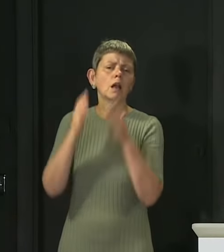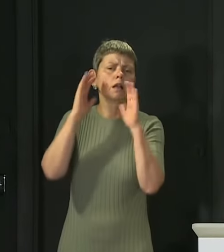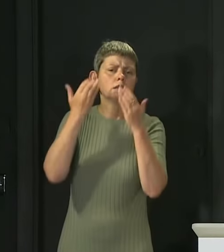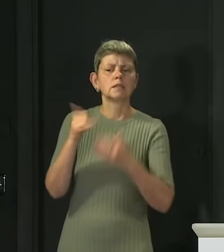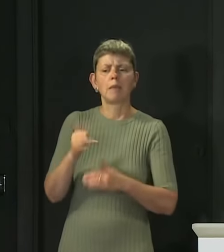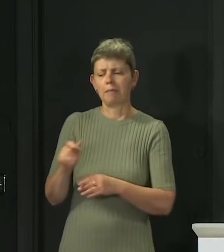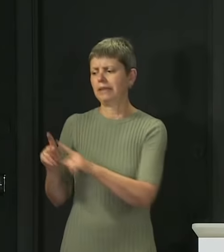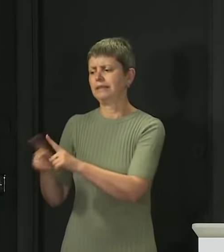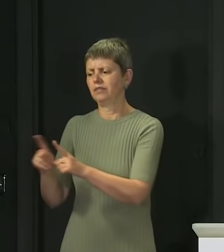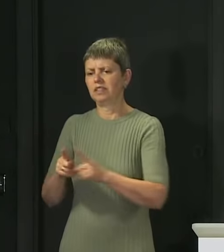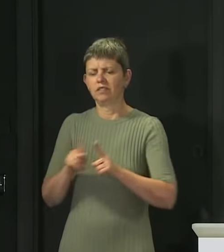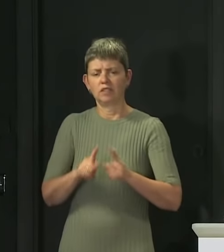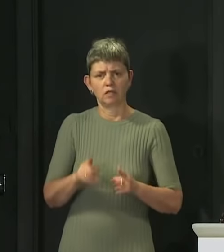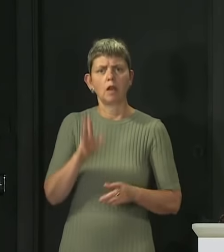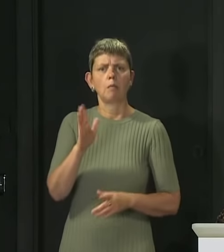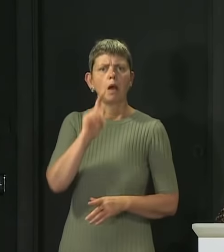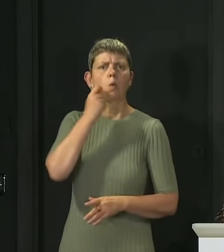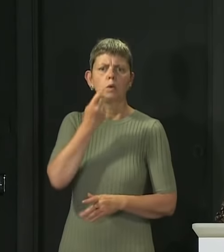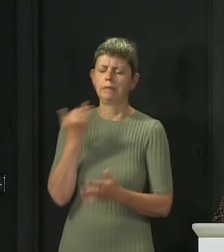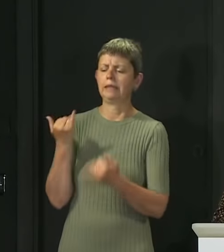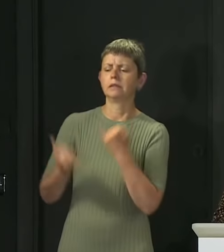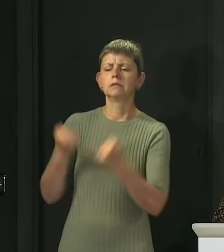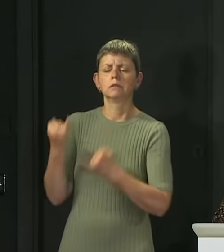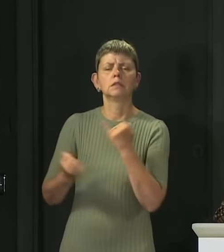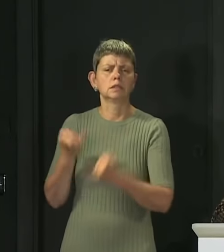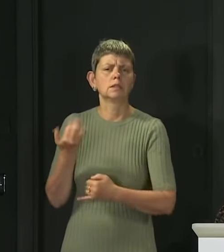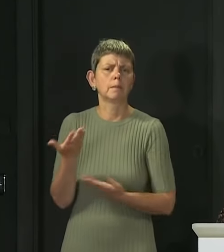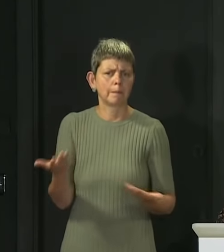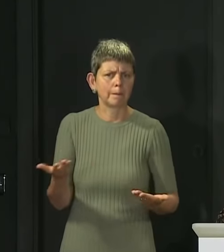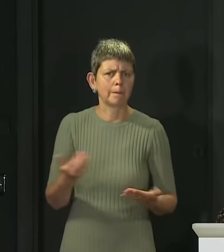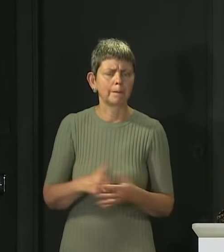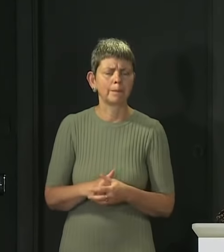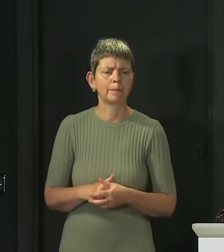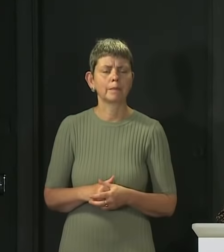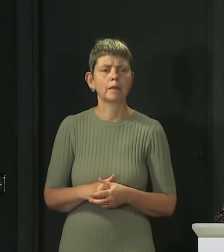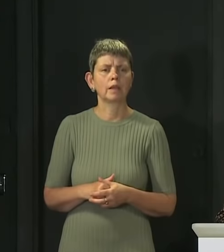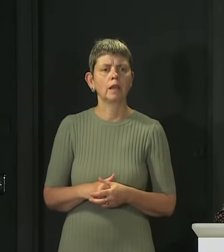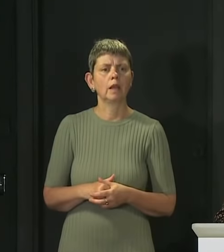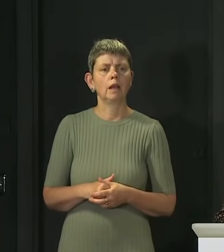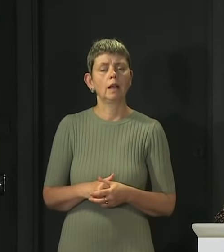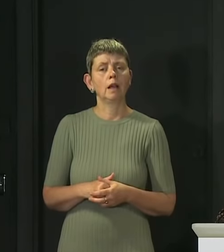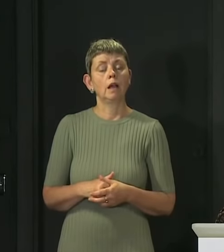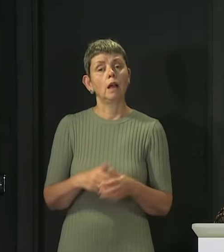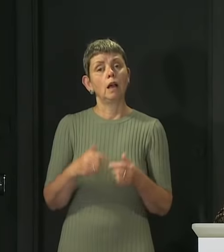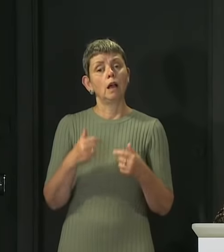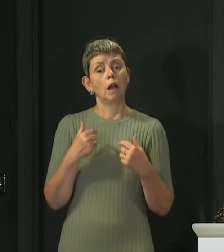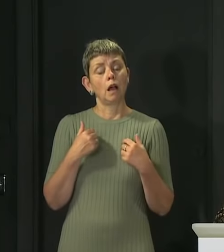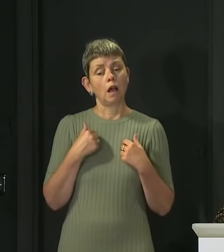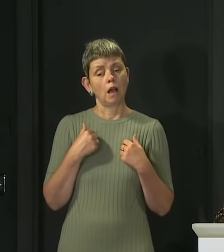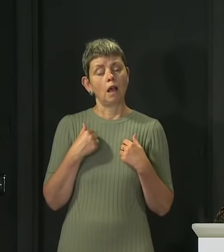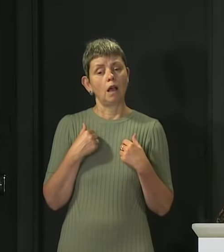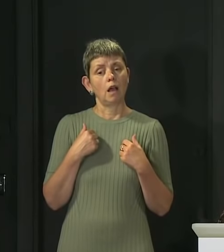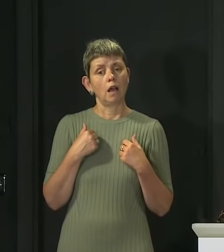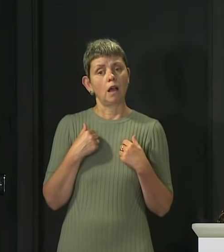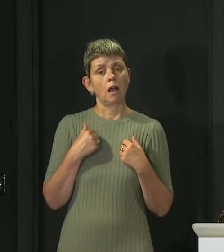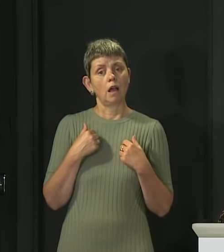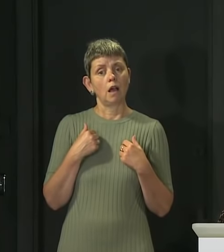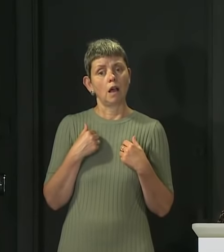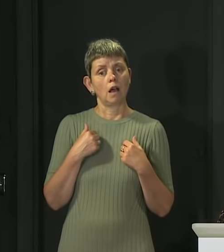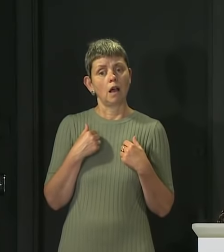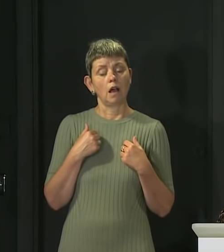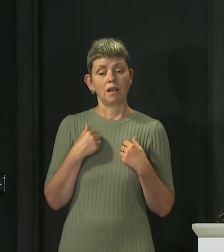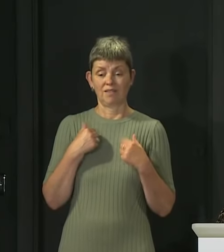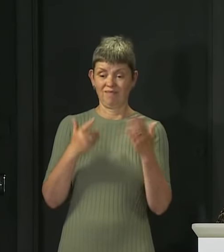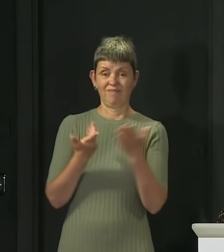different and coming from different quarters. So I desperately want to see us overcome the